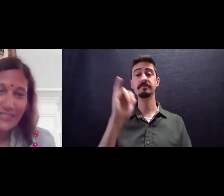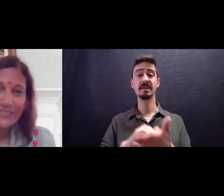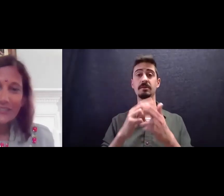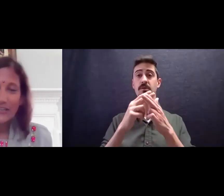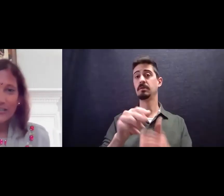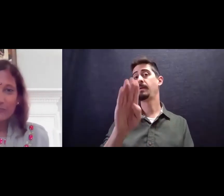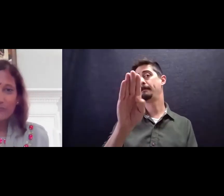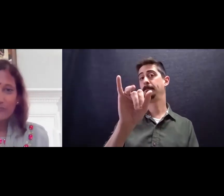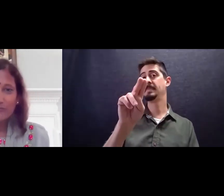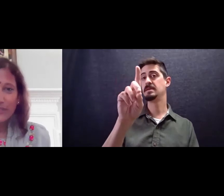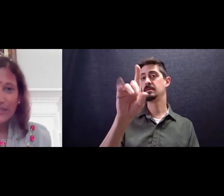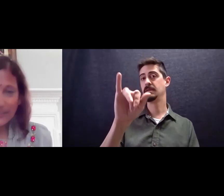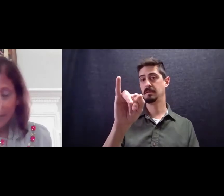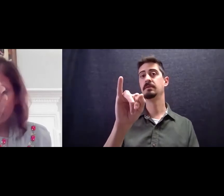bindi.